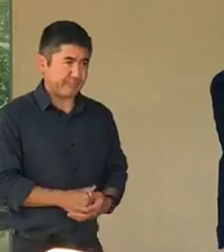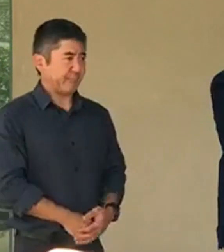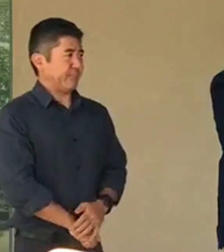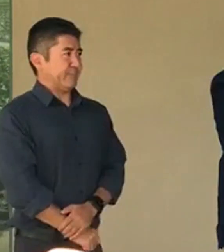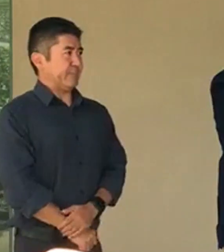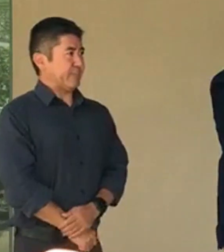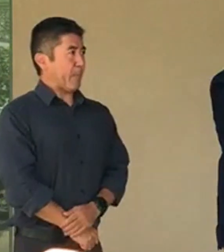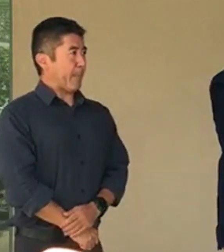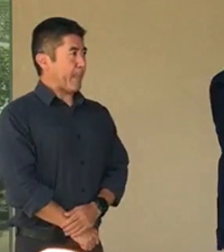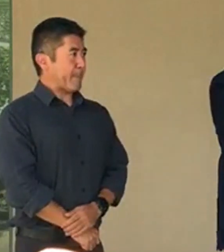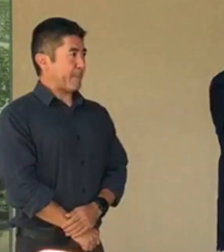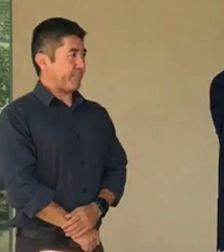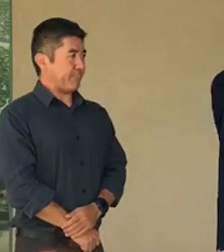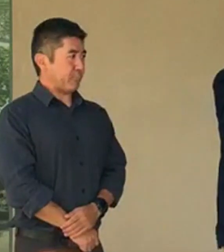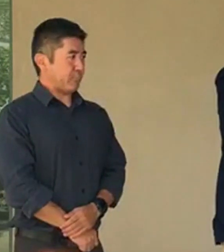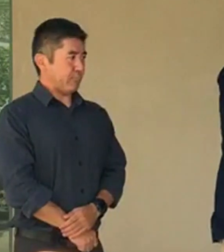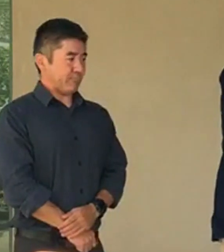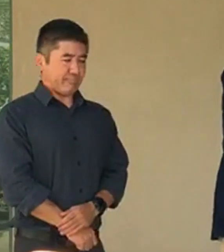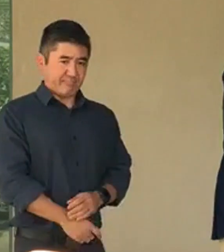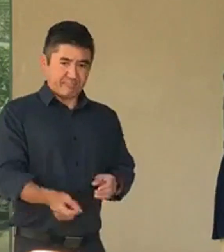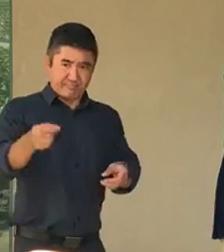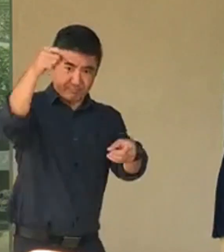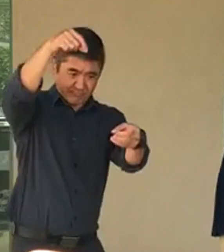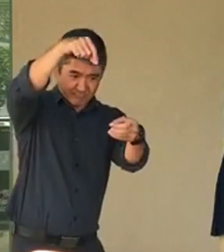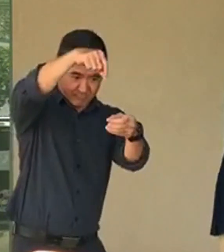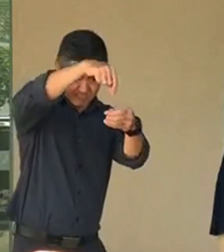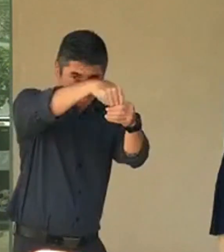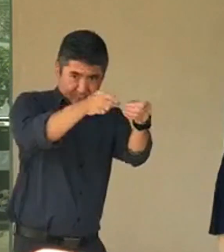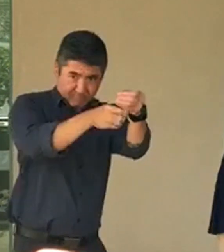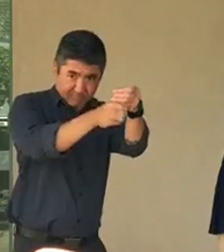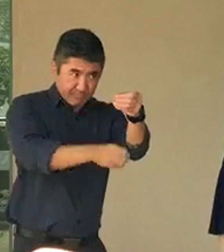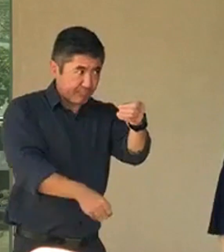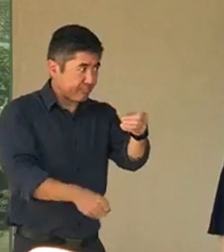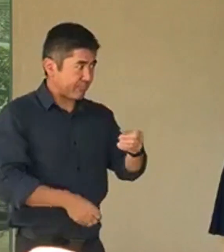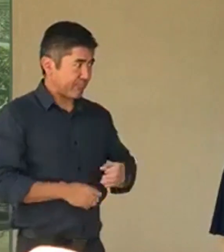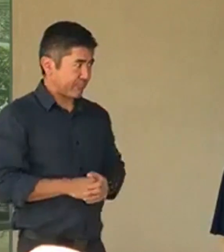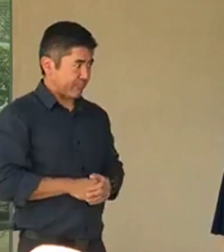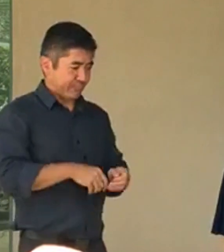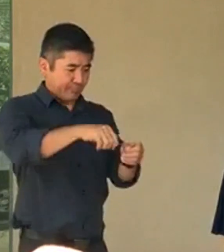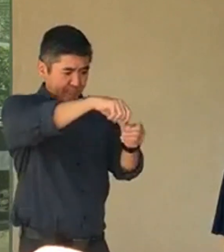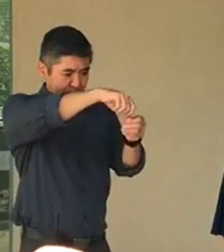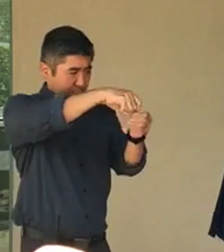What do put it in the tube and you break it off.